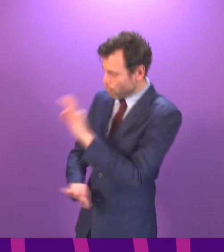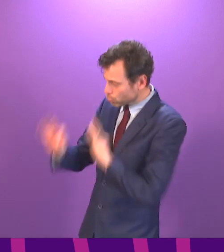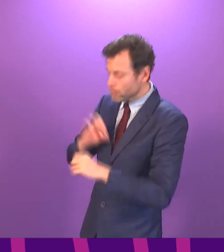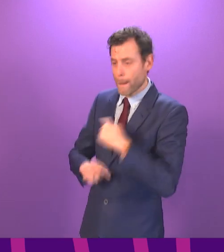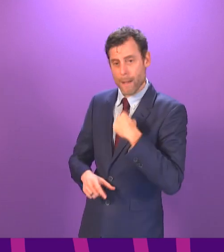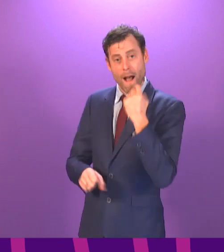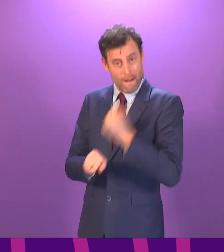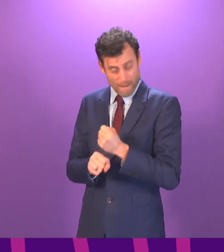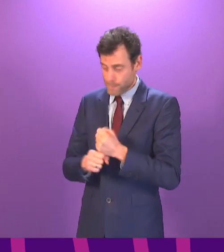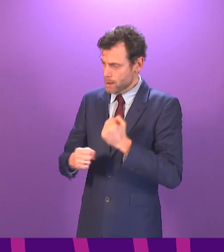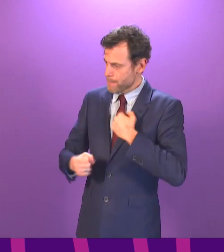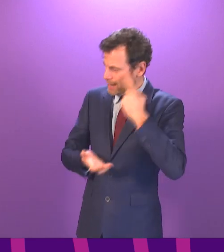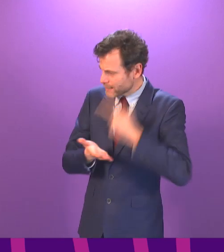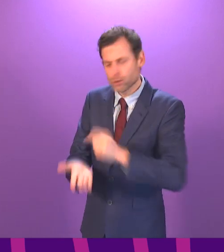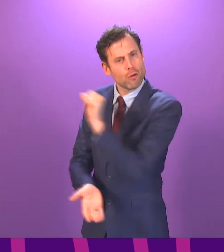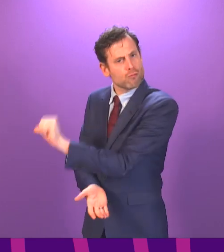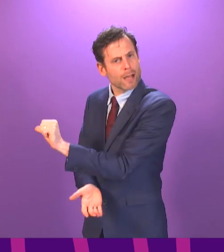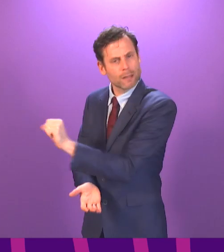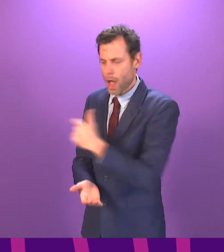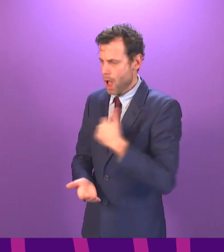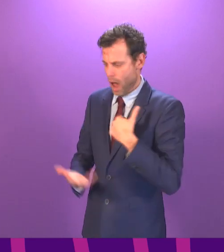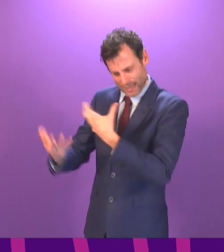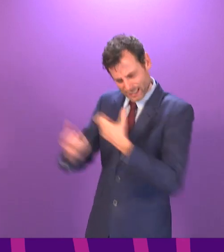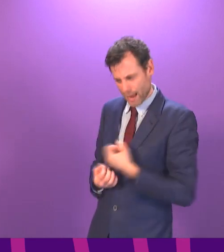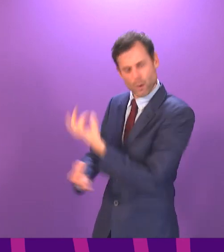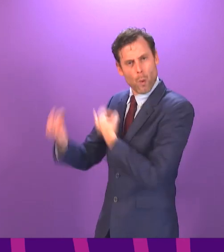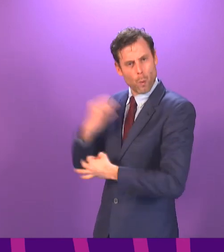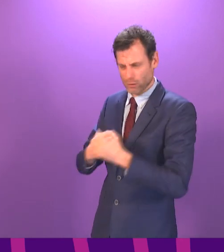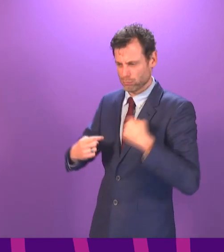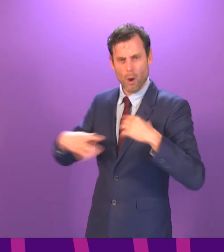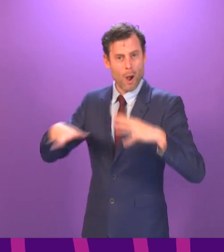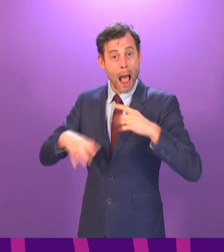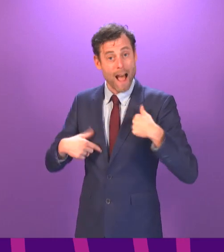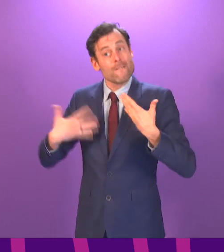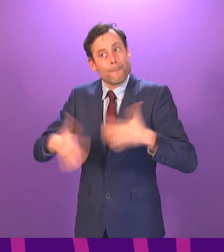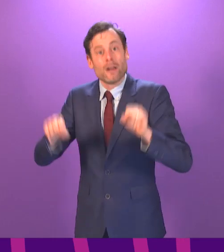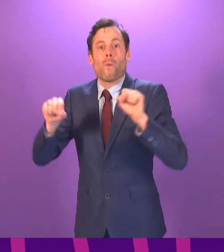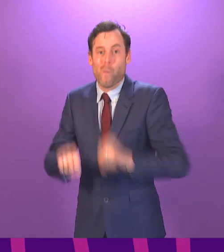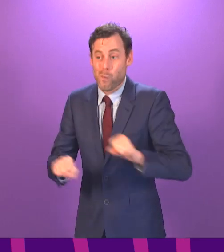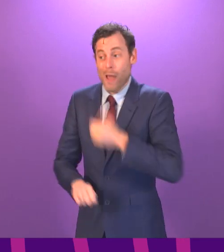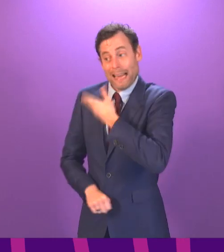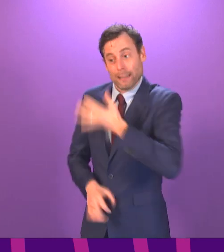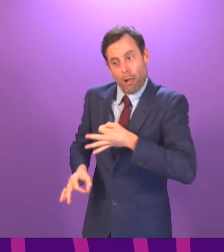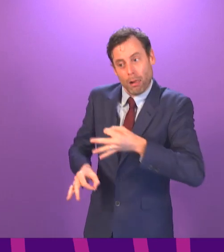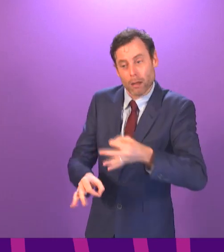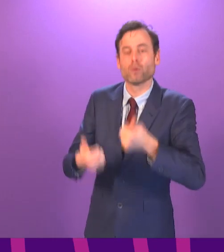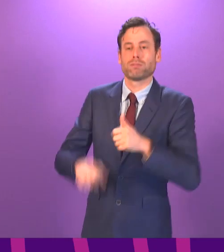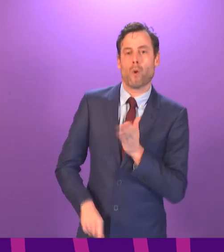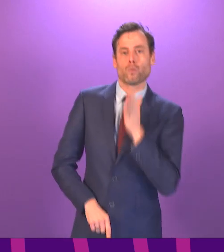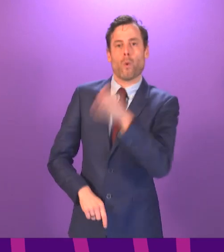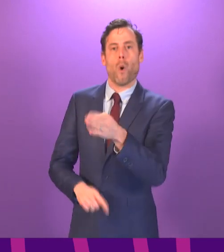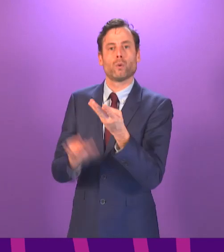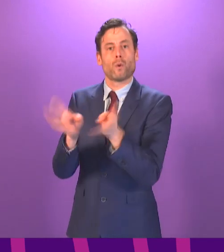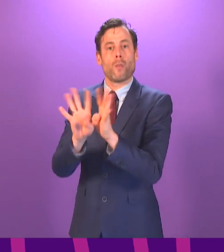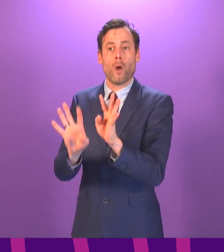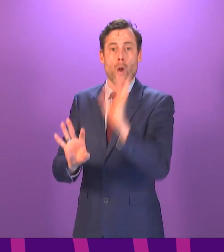government is right and proper. And I do not shy away from that. On the contrary, I've been waiting a long time to sit before the committee and face